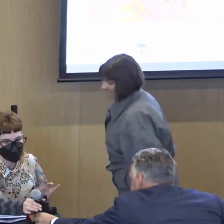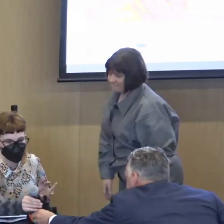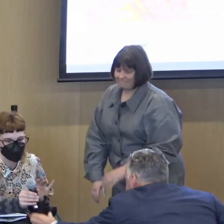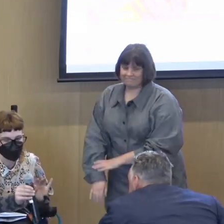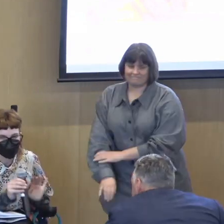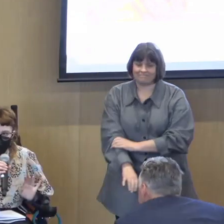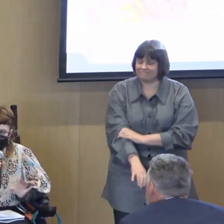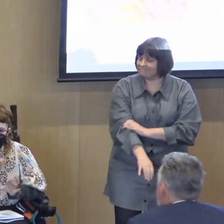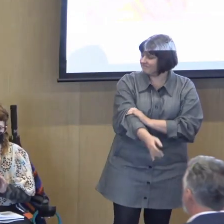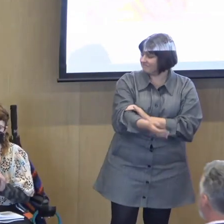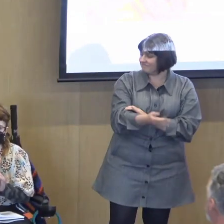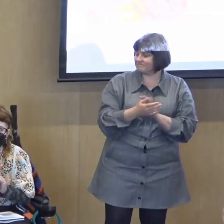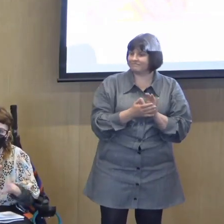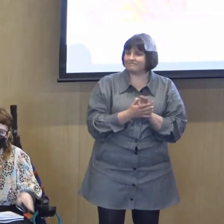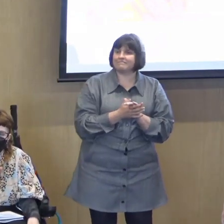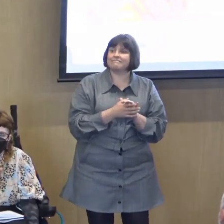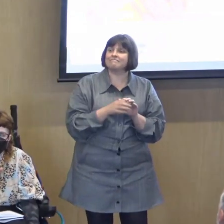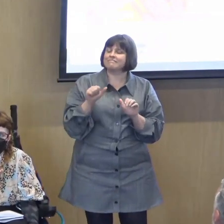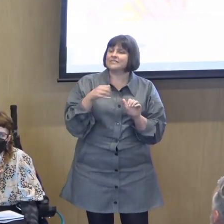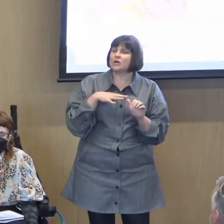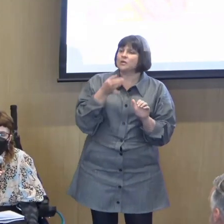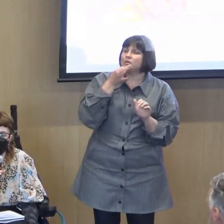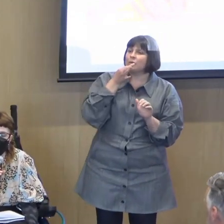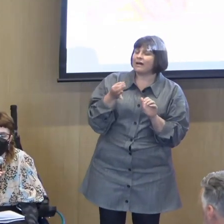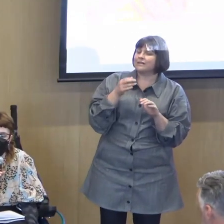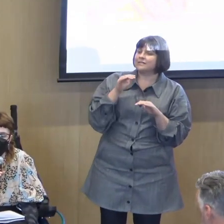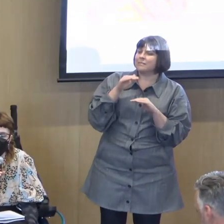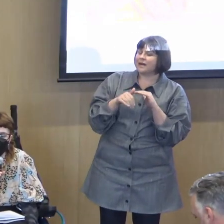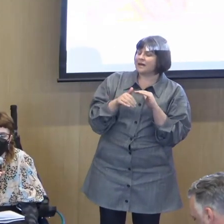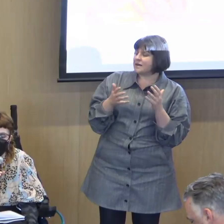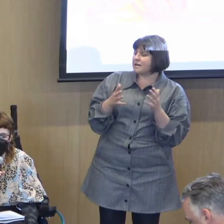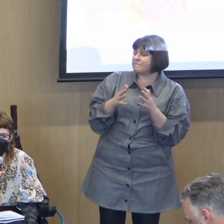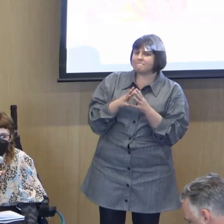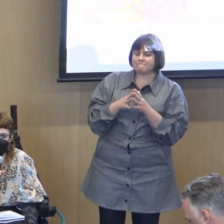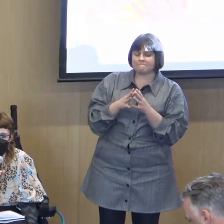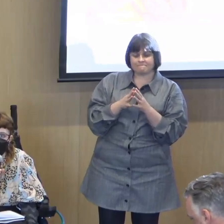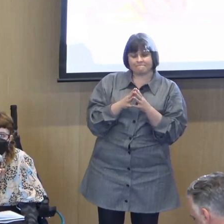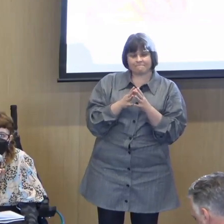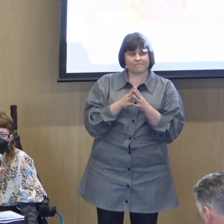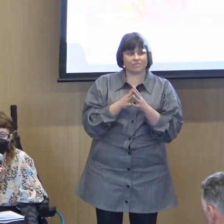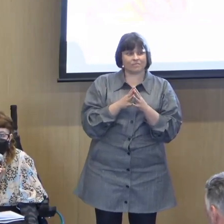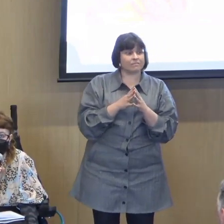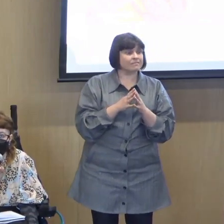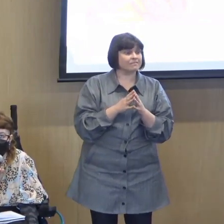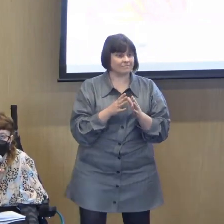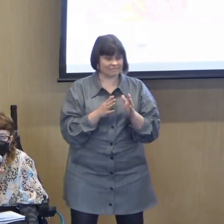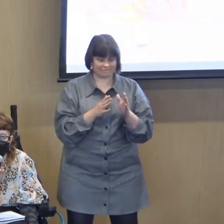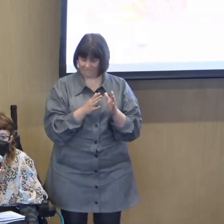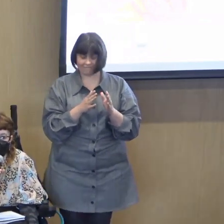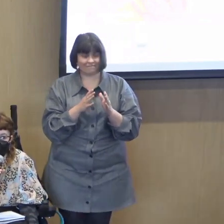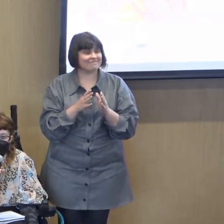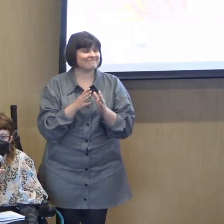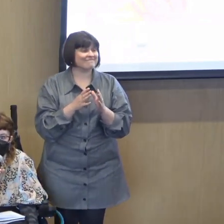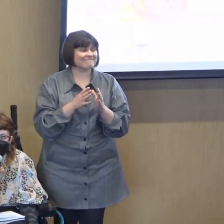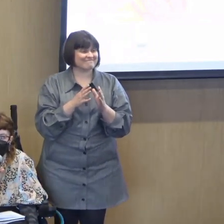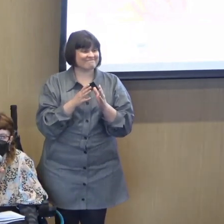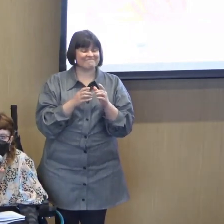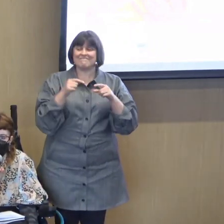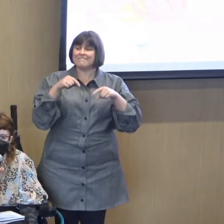um yeah i just wanted to ask around um because the focus is especially in victoria after the um